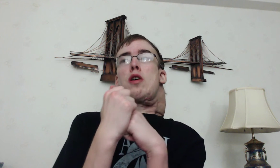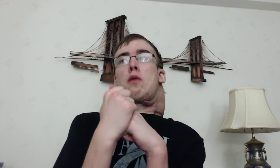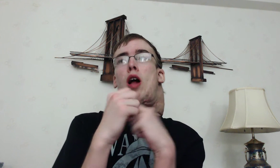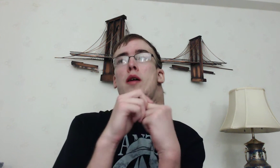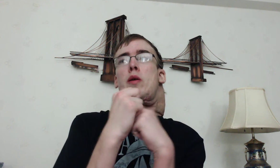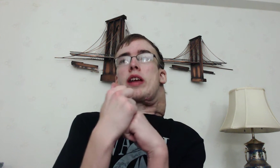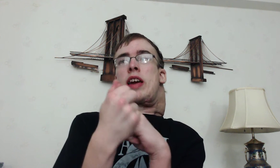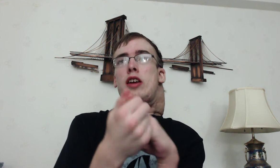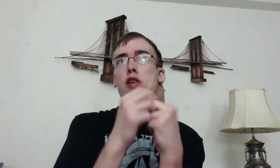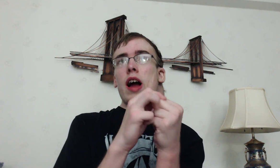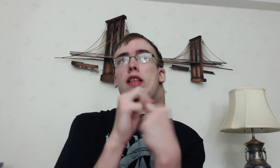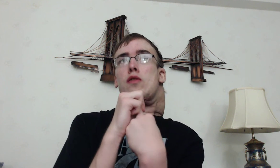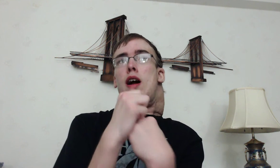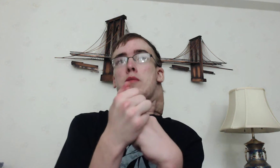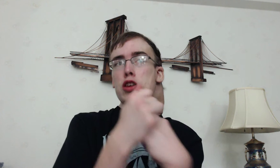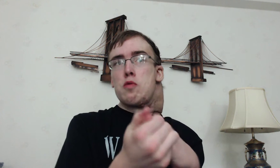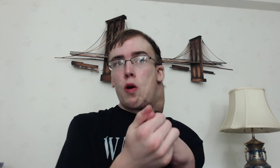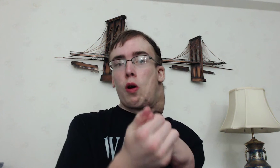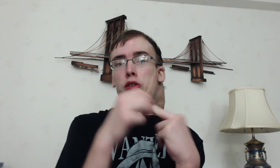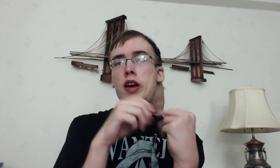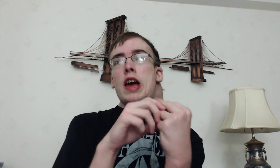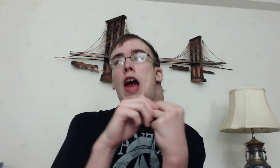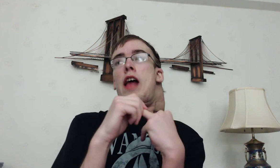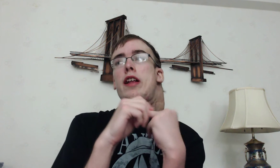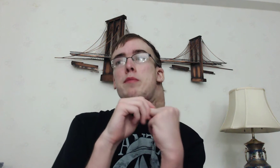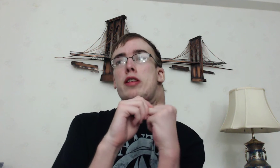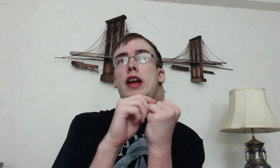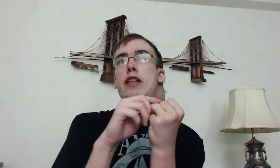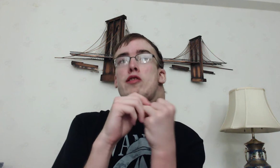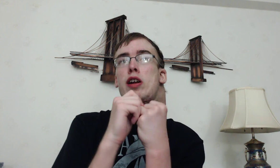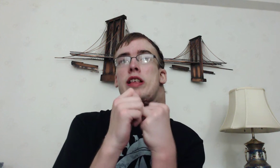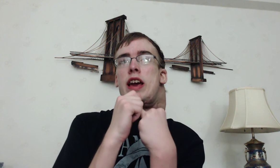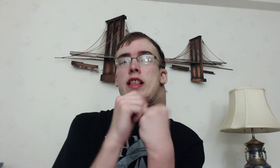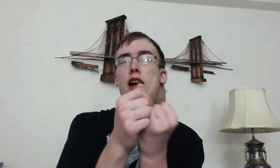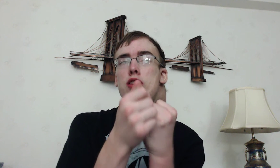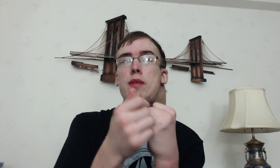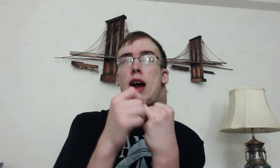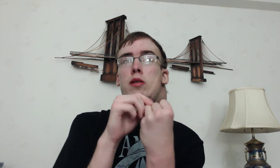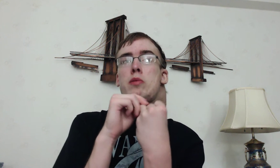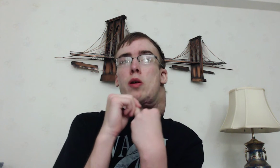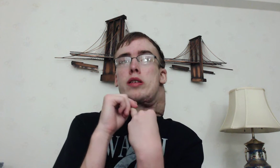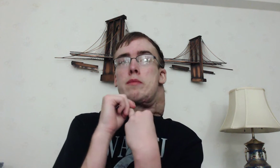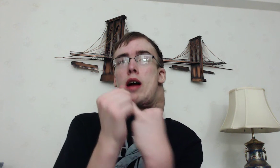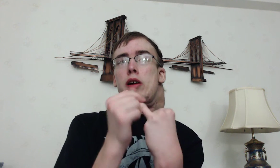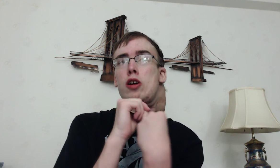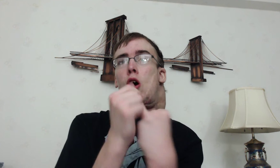were I'm going to kick your ass around the new world And then he proceeded to try to take Sanji back when he was going to marry her daughter